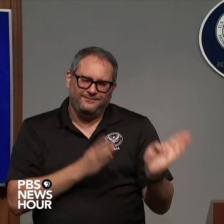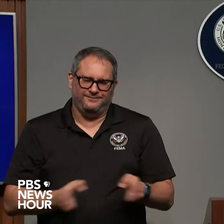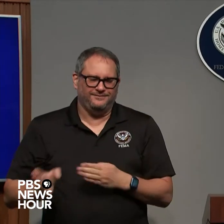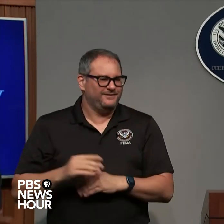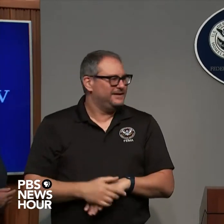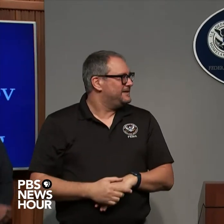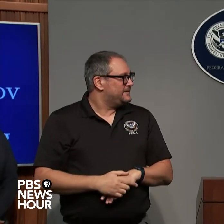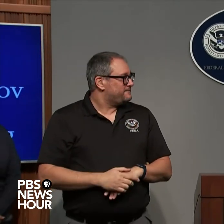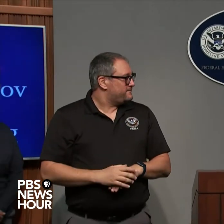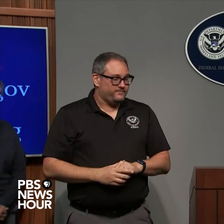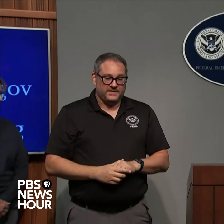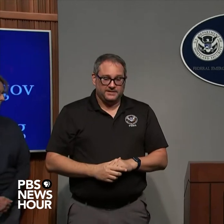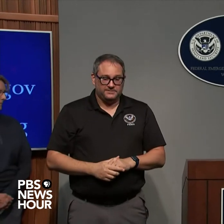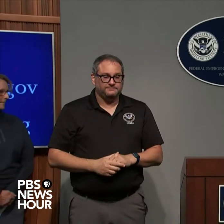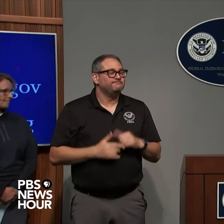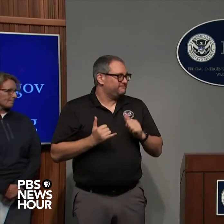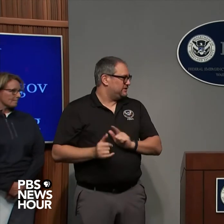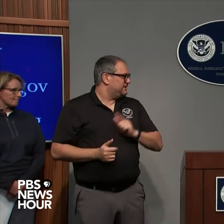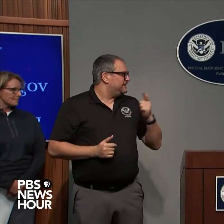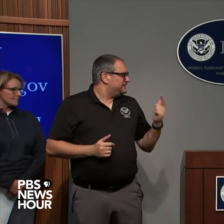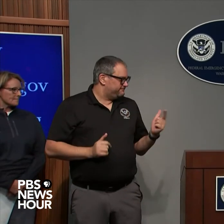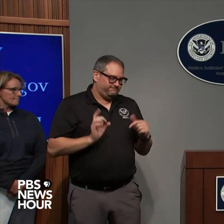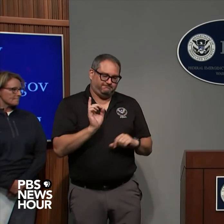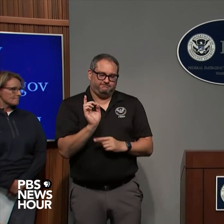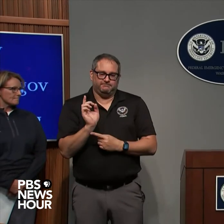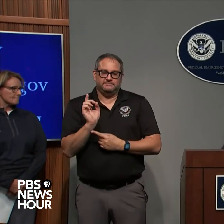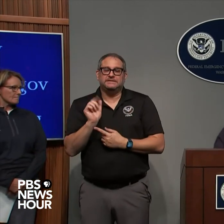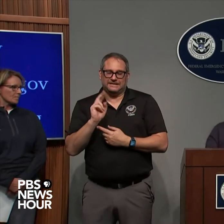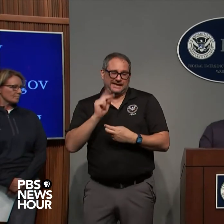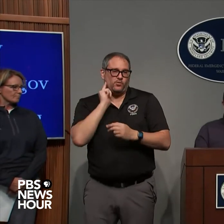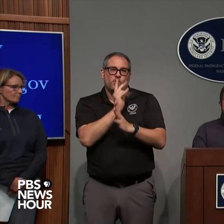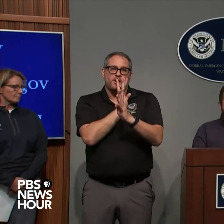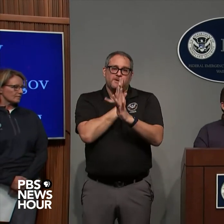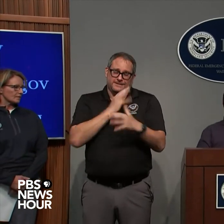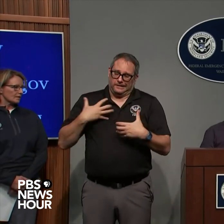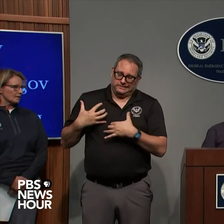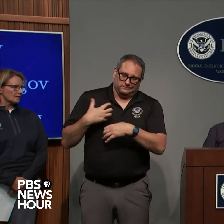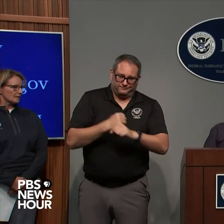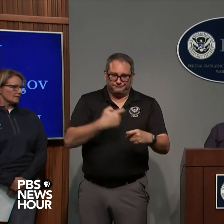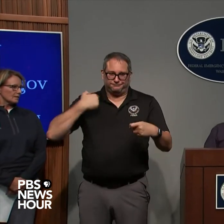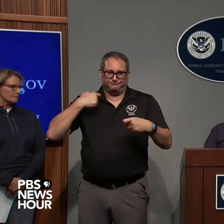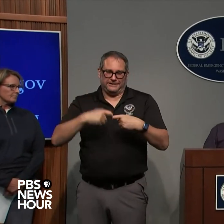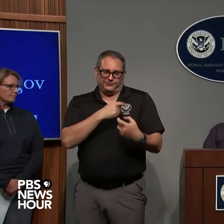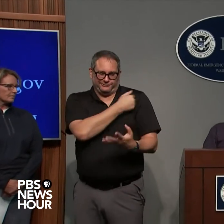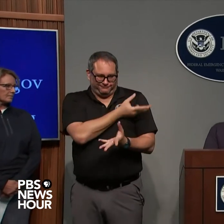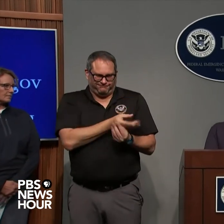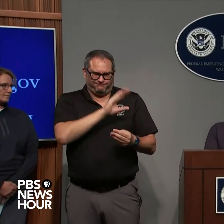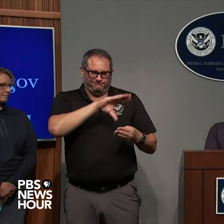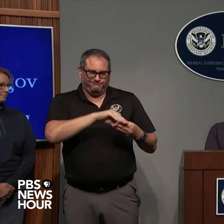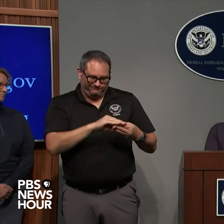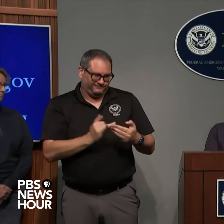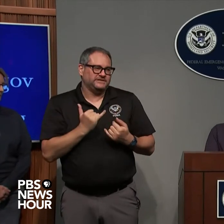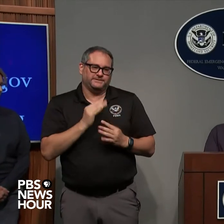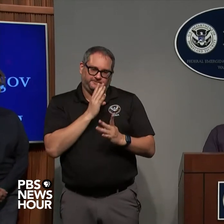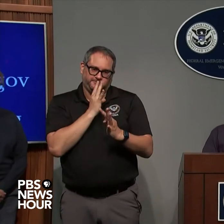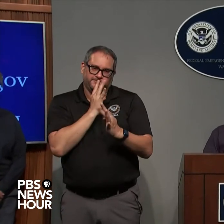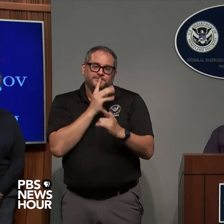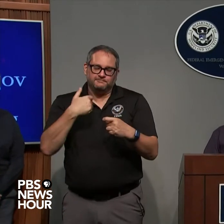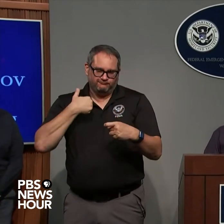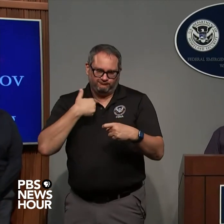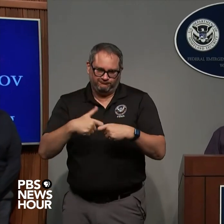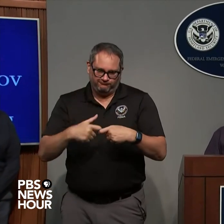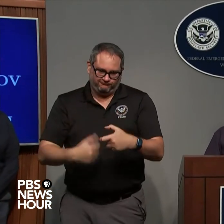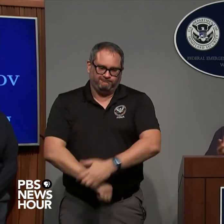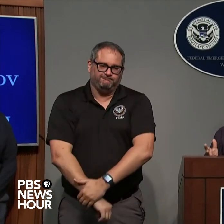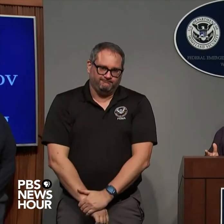thank you thank you hello buenos dias so then you are guests for that was